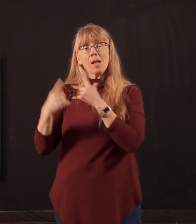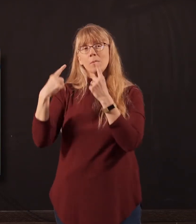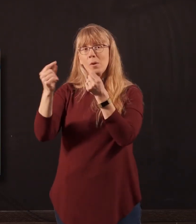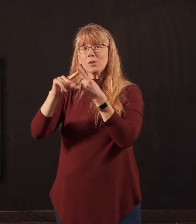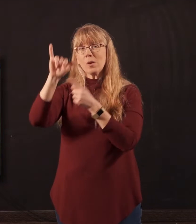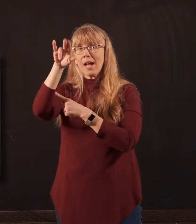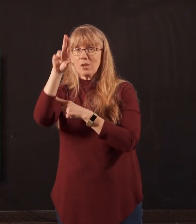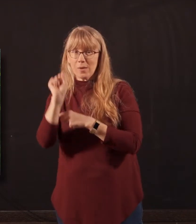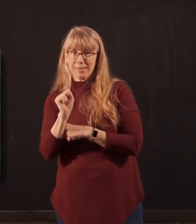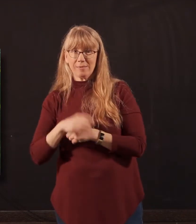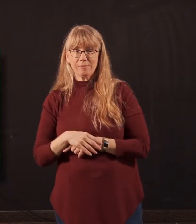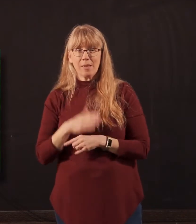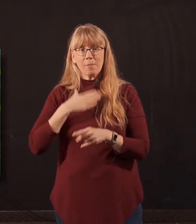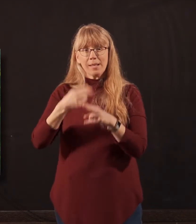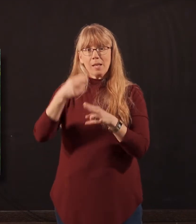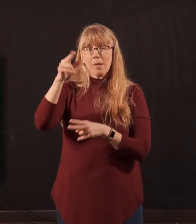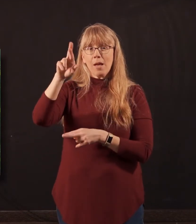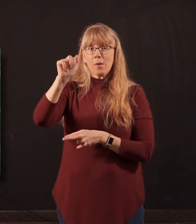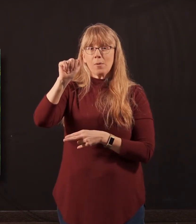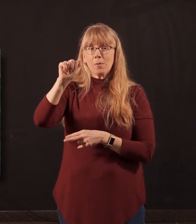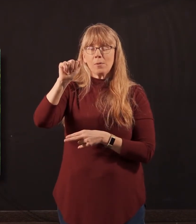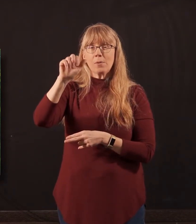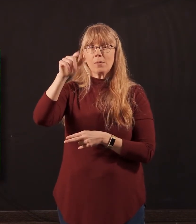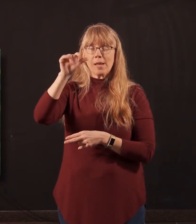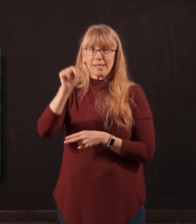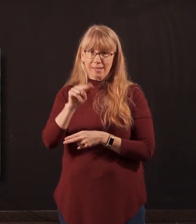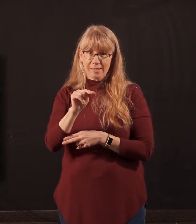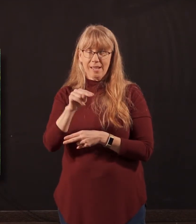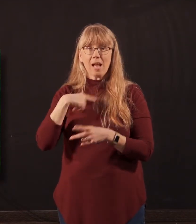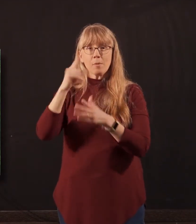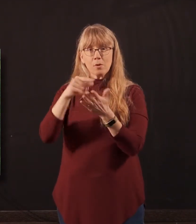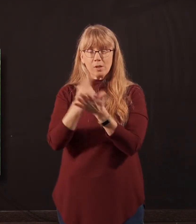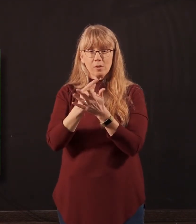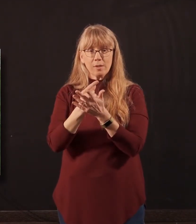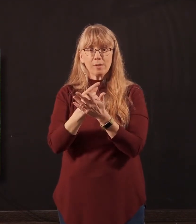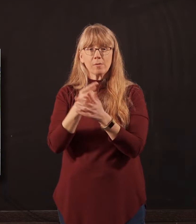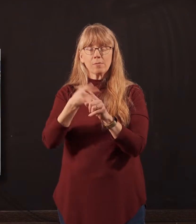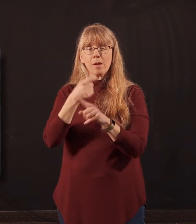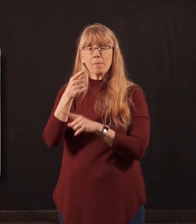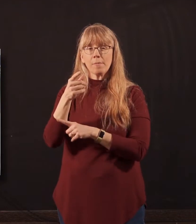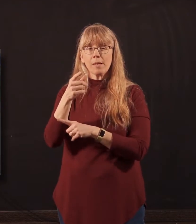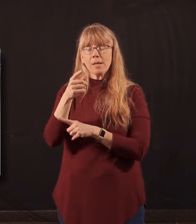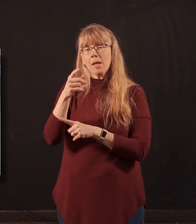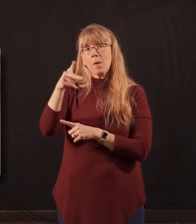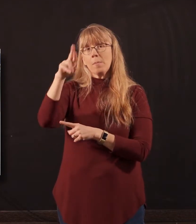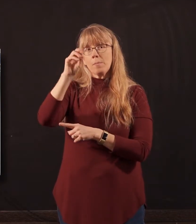IUS. My name is Reagan Faye. I'm graduating from Pilgrim Academy and Prosser School of Cosmicology,